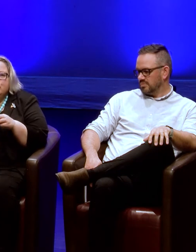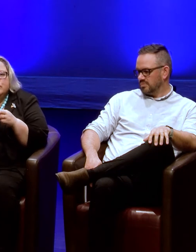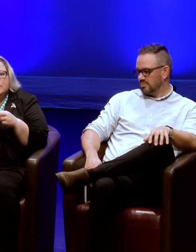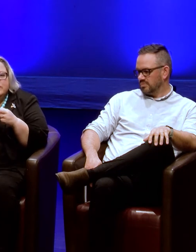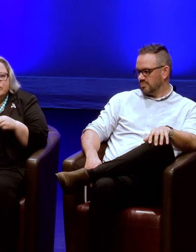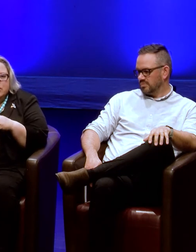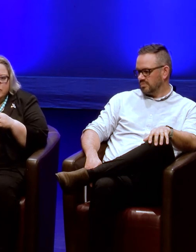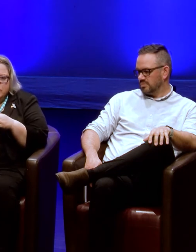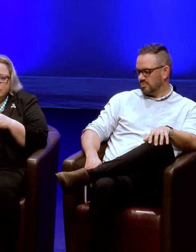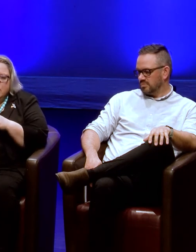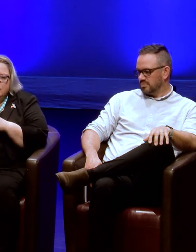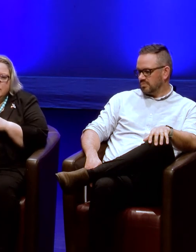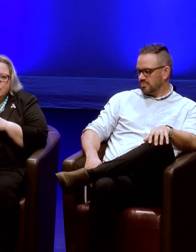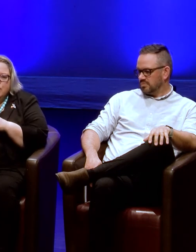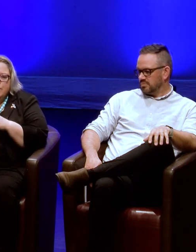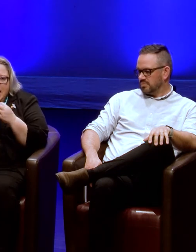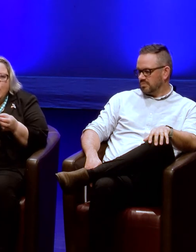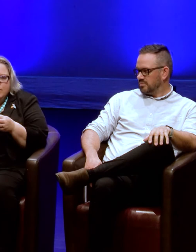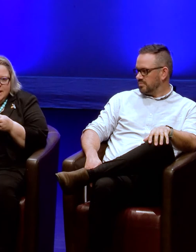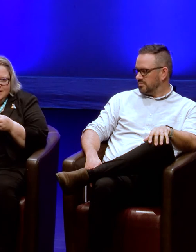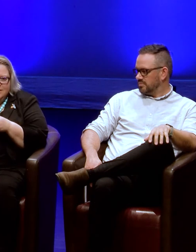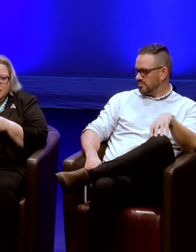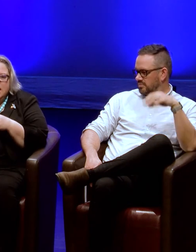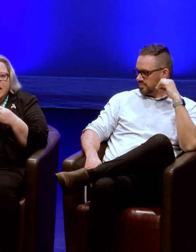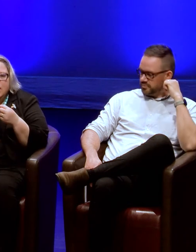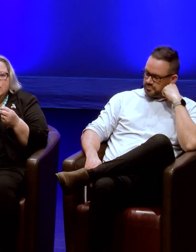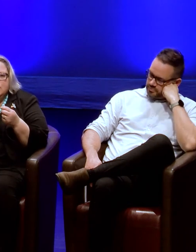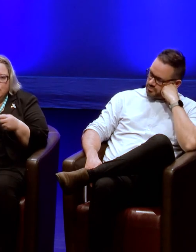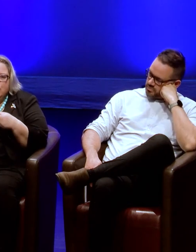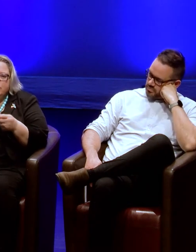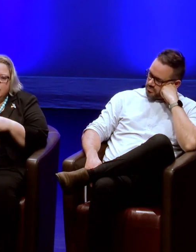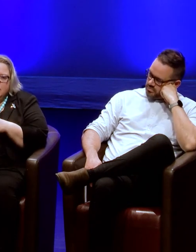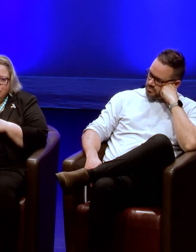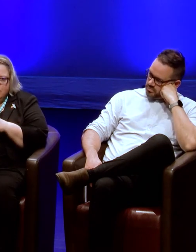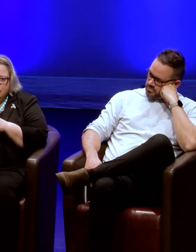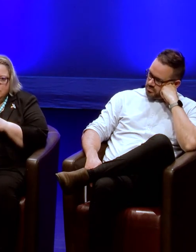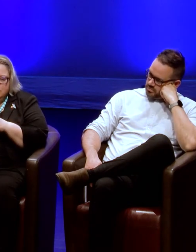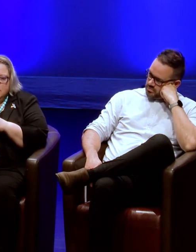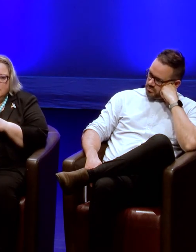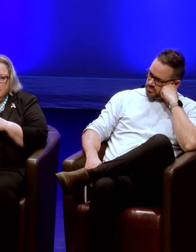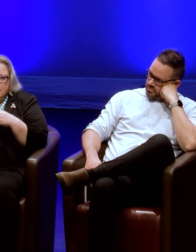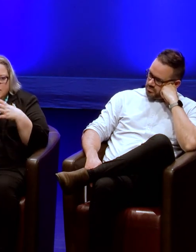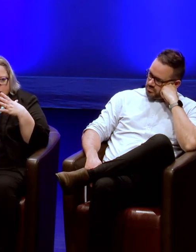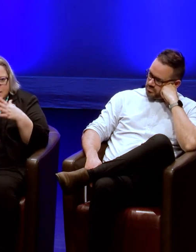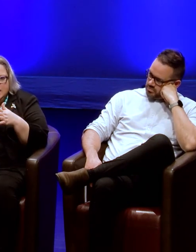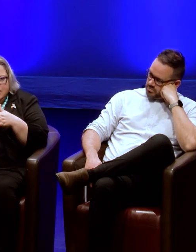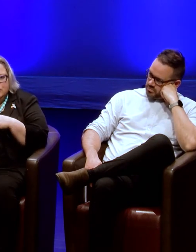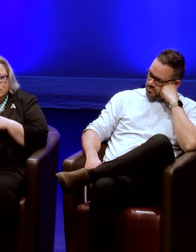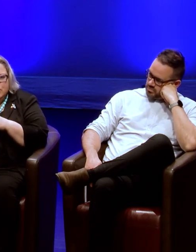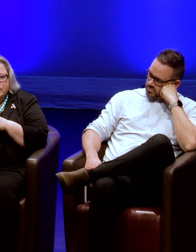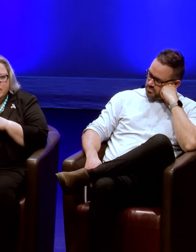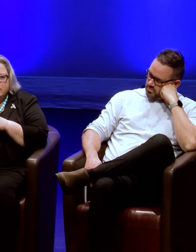useful to contextualize within the idea of what power means. And how the words are being constructed, um, and that